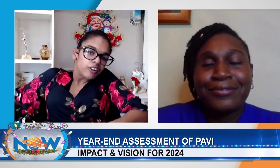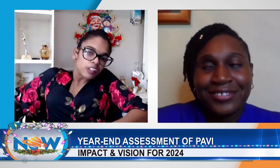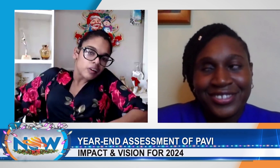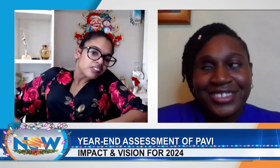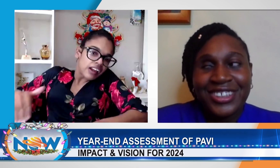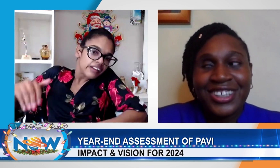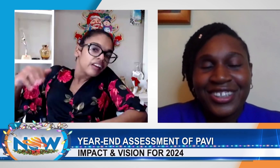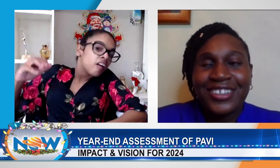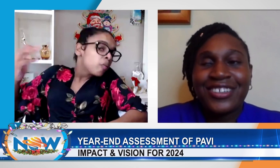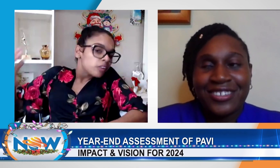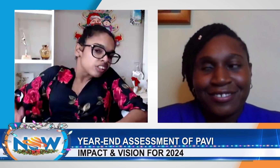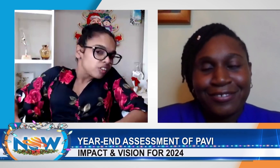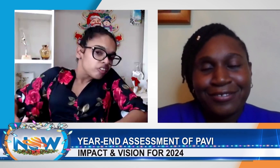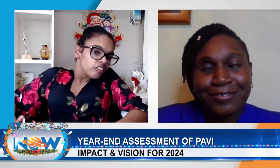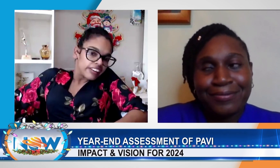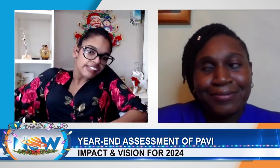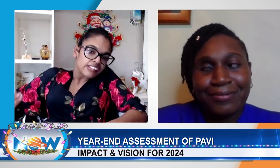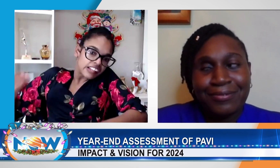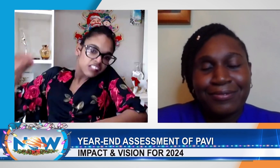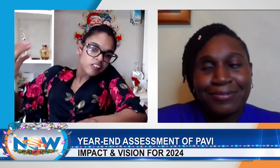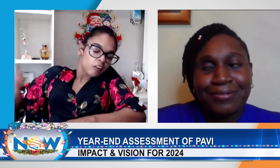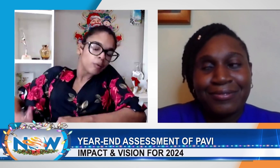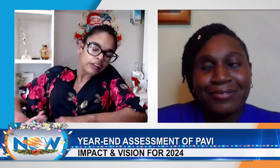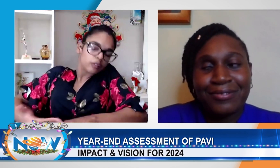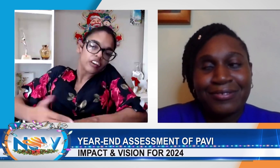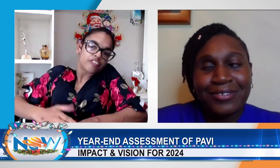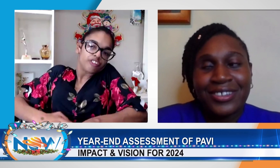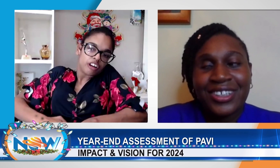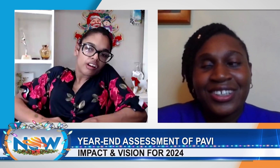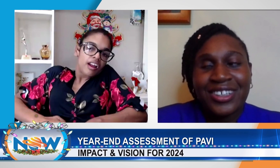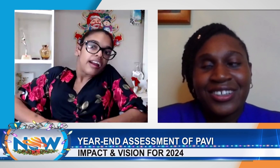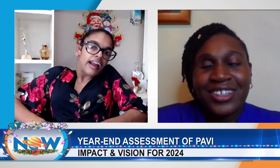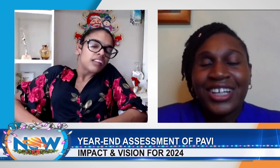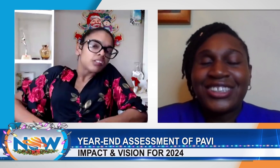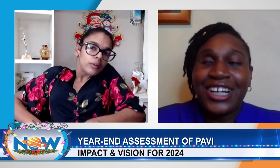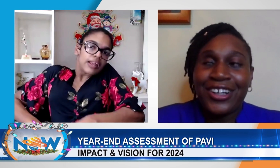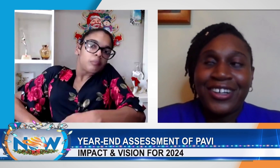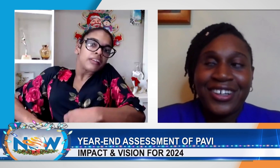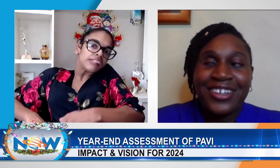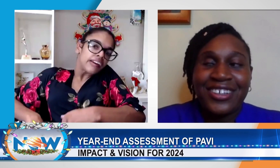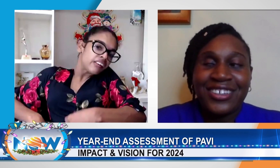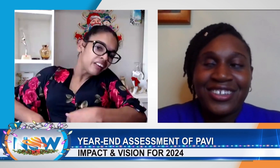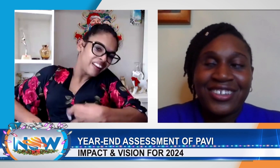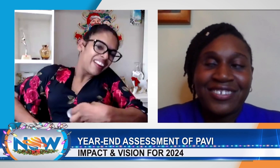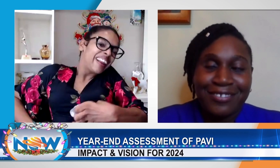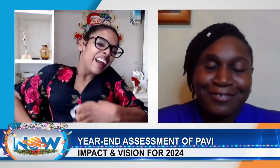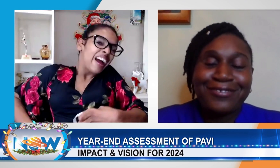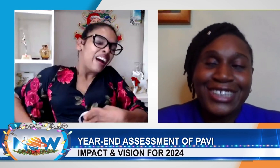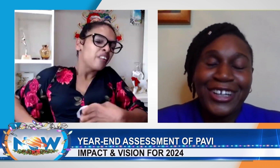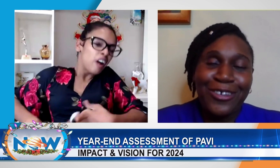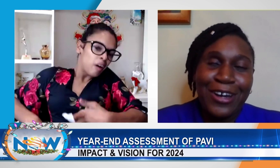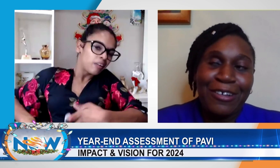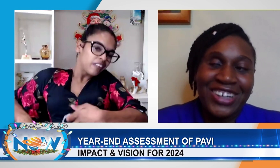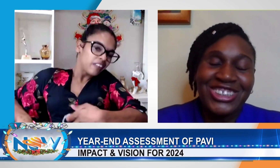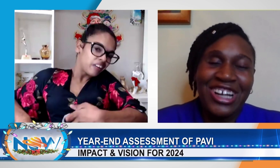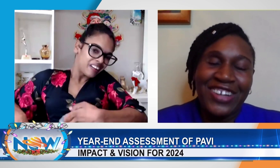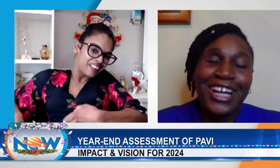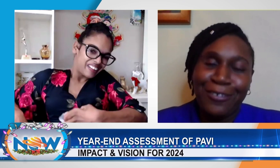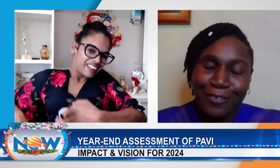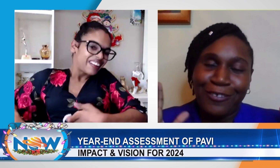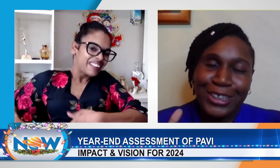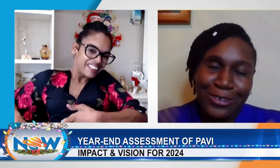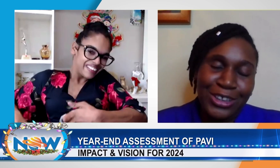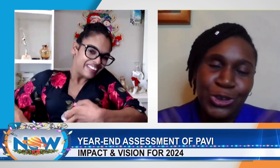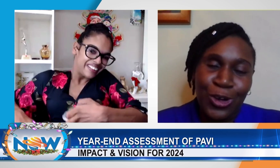wish you a Merry Christmas, and wishing you a great success for 2022, guys, with everything said. Thank you very much,